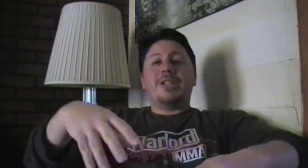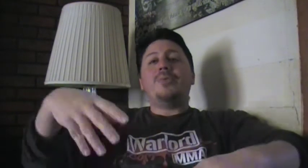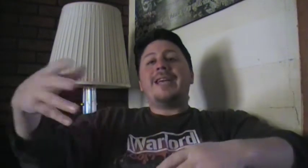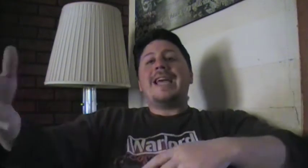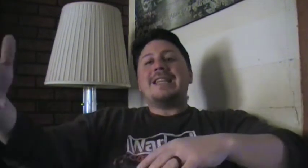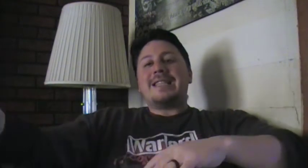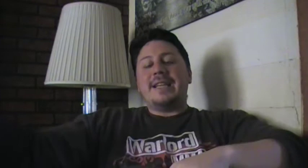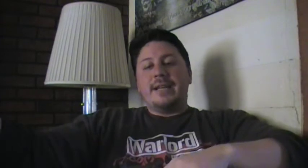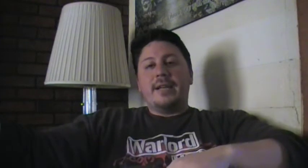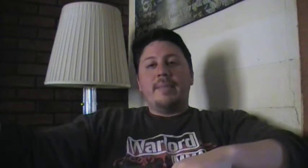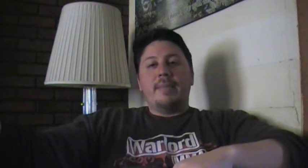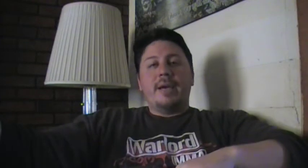you can't see it in MMA.